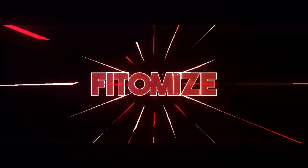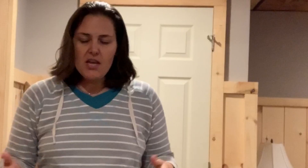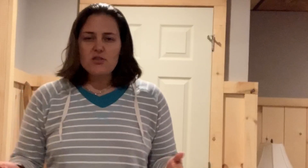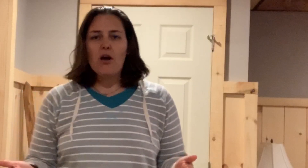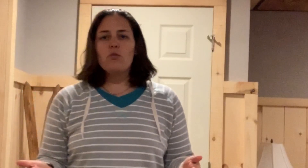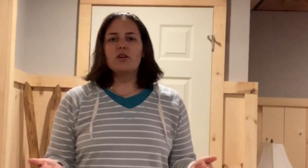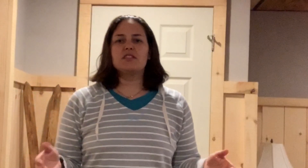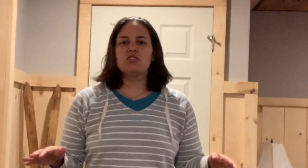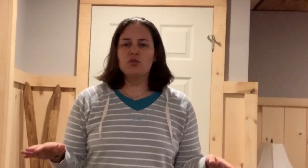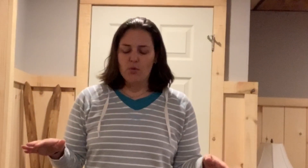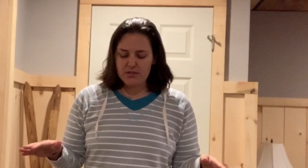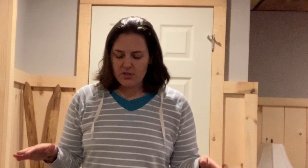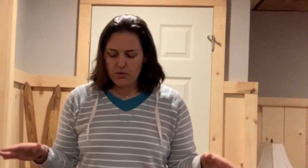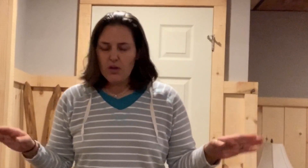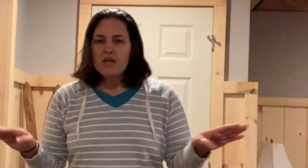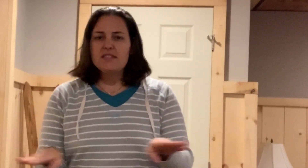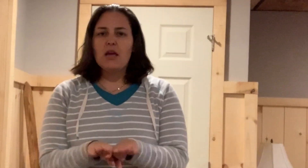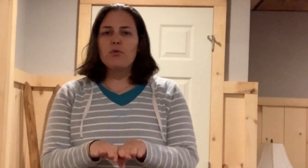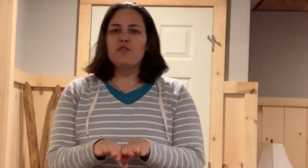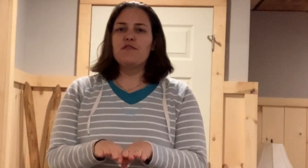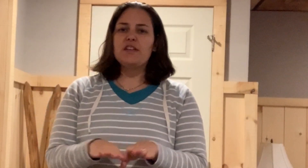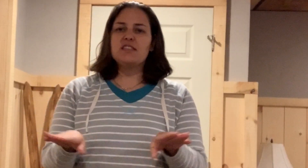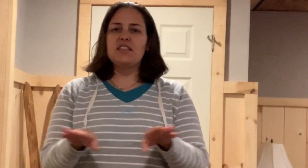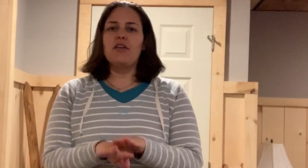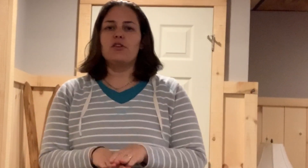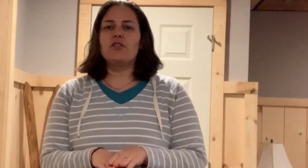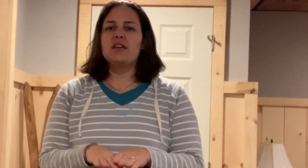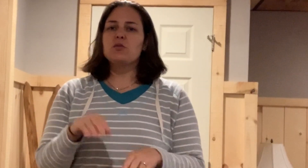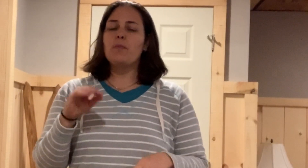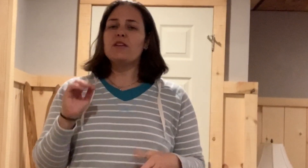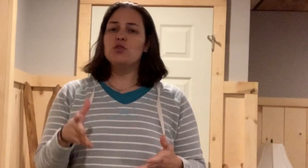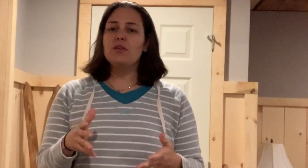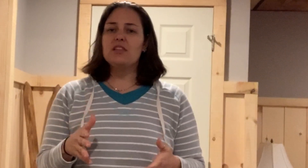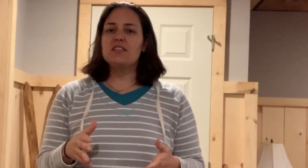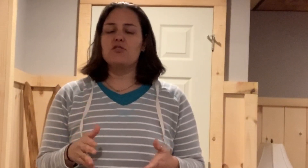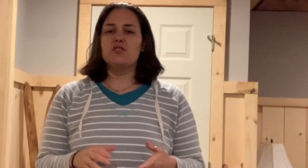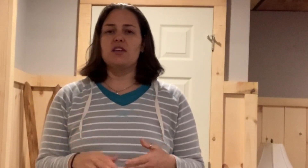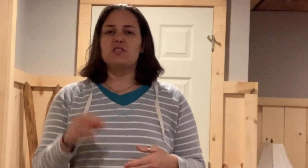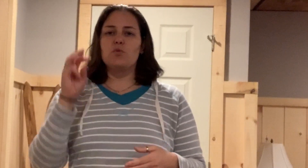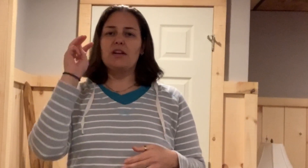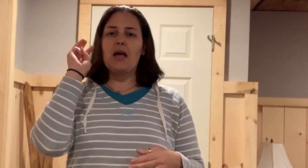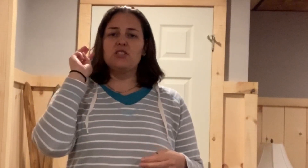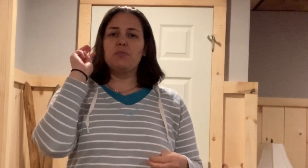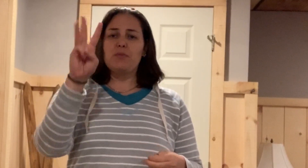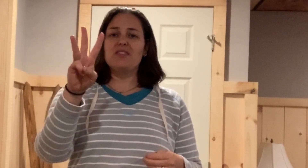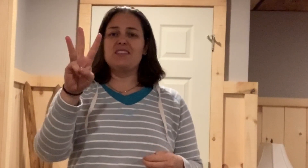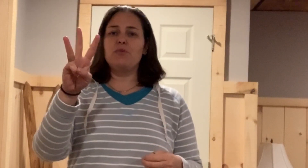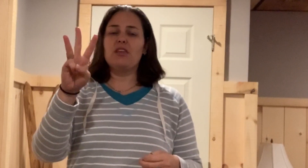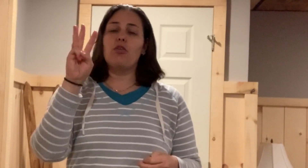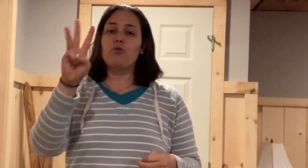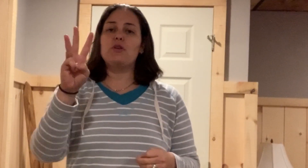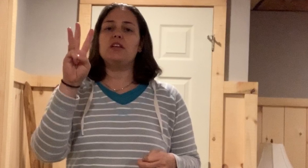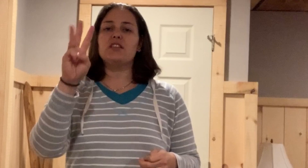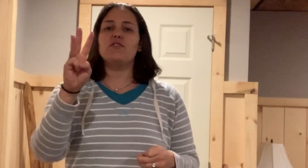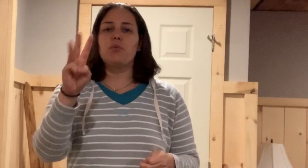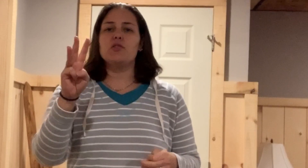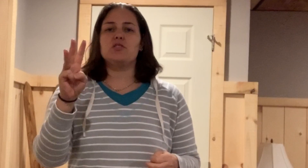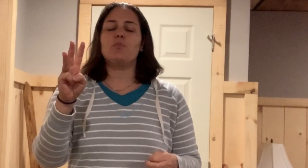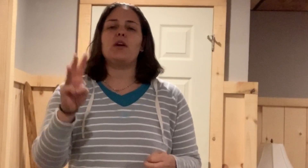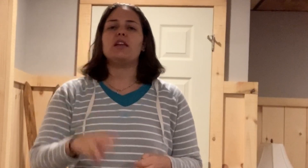So how it works is you're going to stand with your feet together. Okay. So by doing these exercises, we're going to actually be able to stimulate three different parts of your brain.